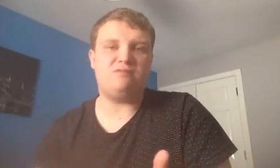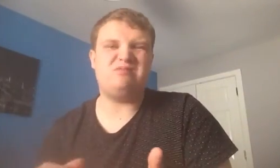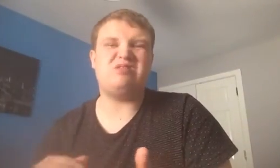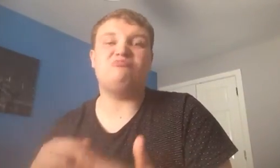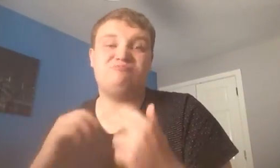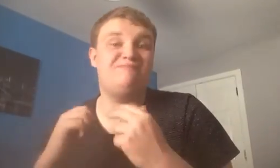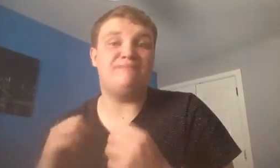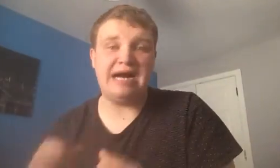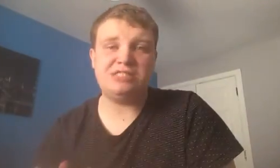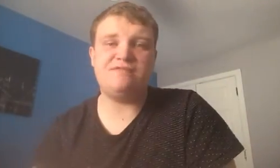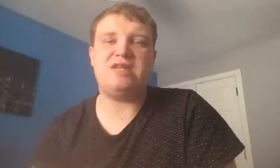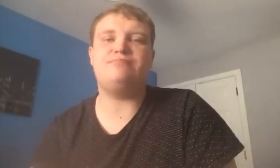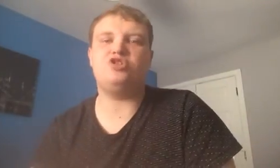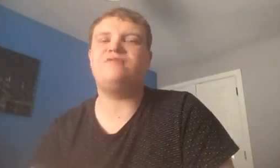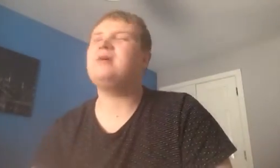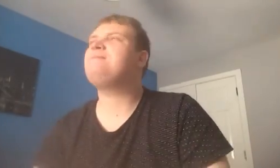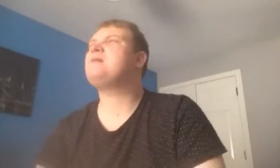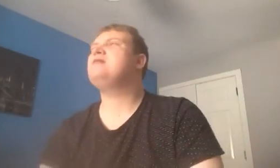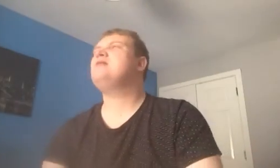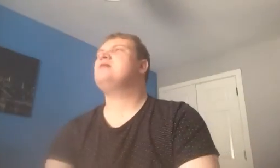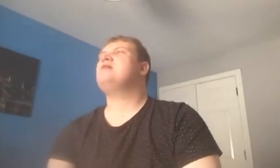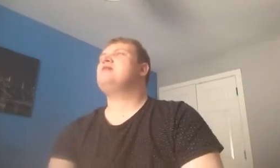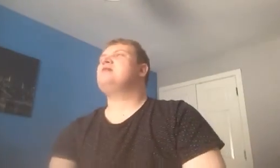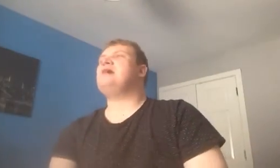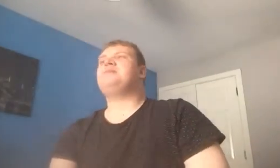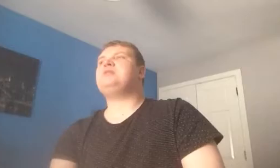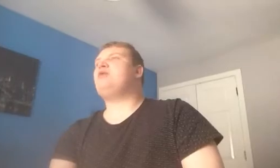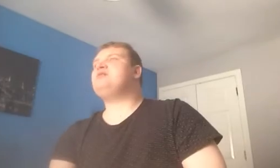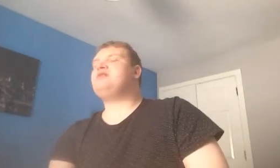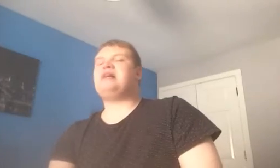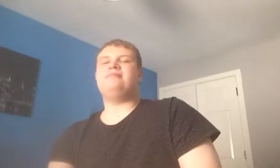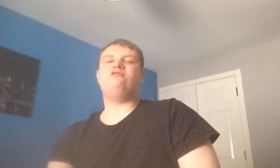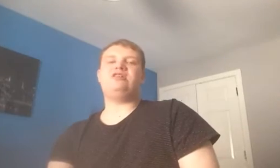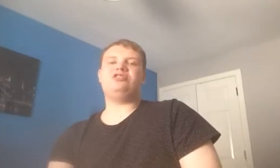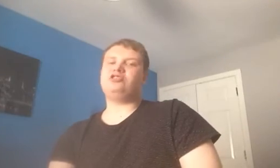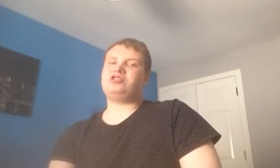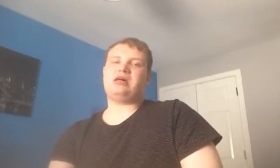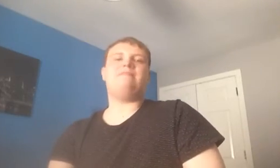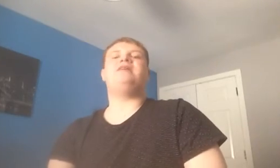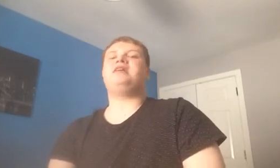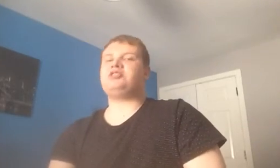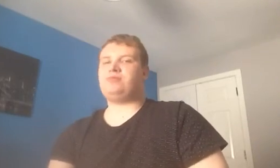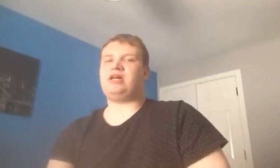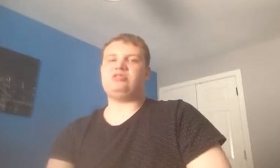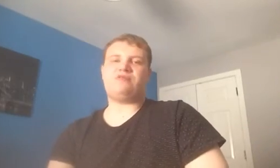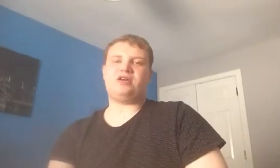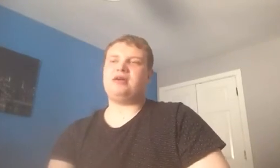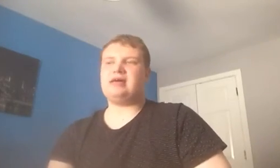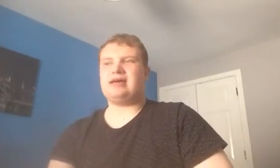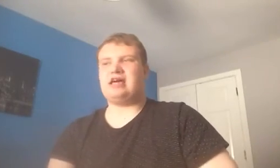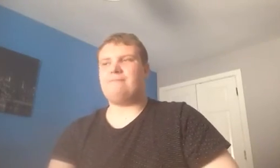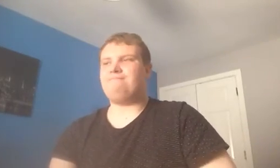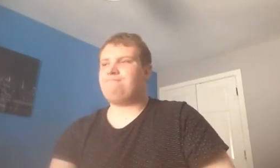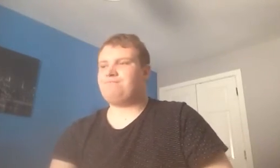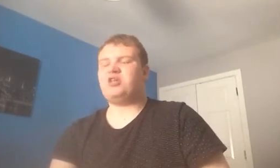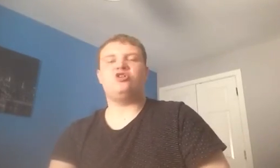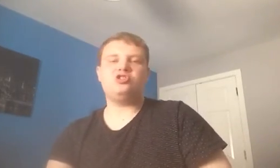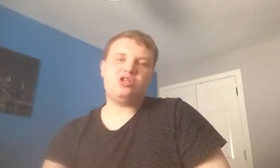massively improved. I'm disappointed in that move, Rangers. I'm very surprised with you. Usually,